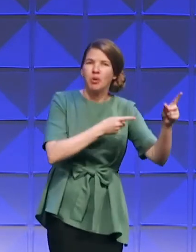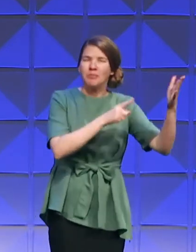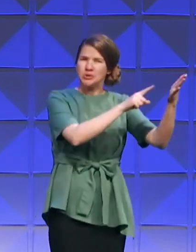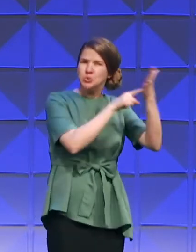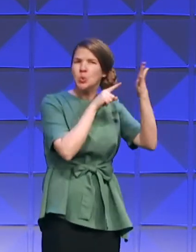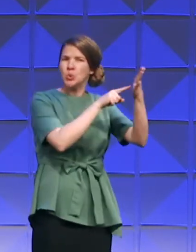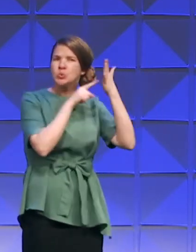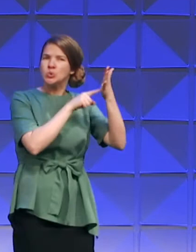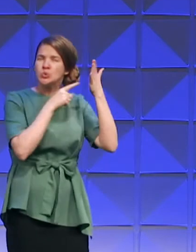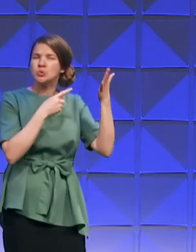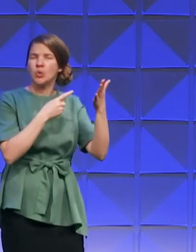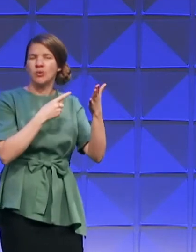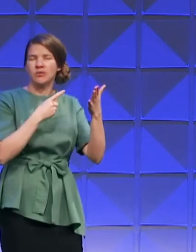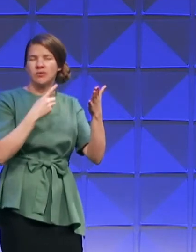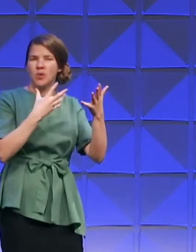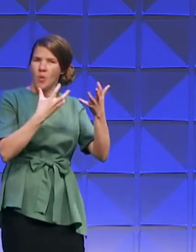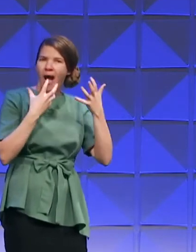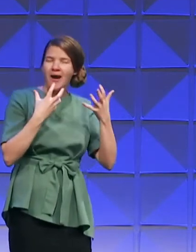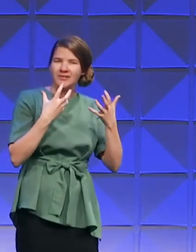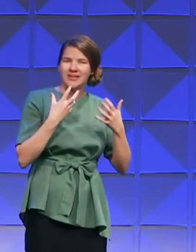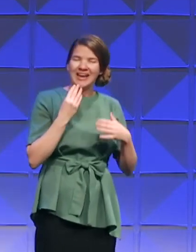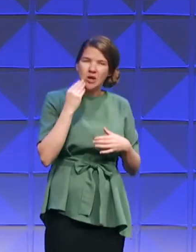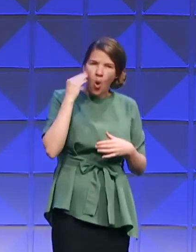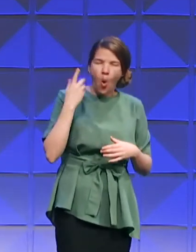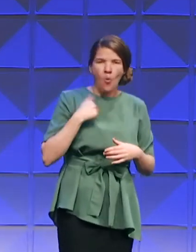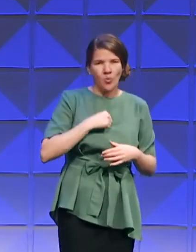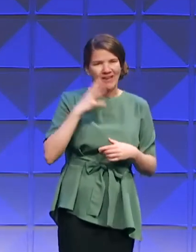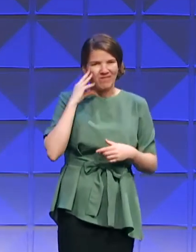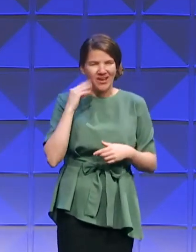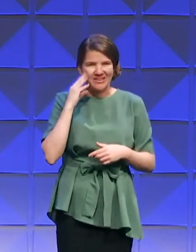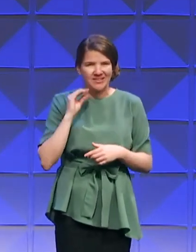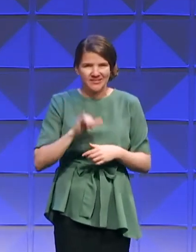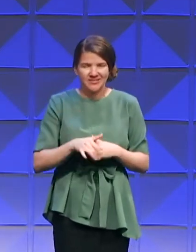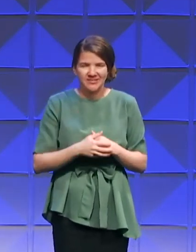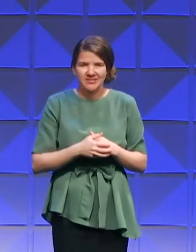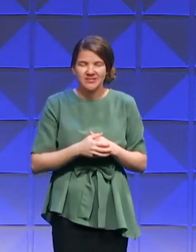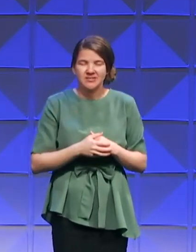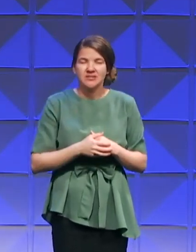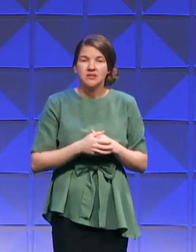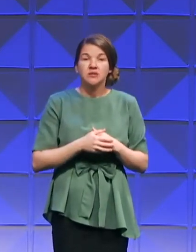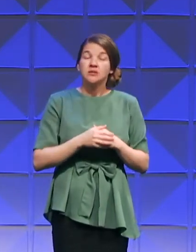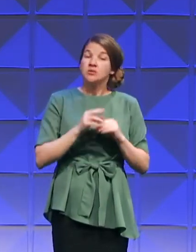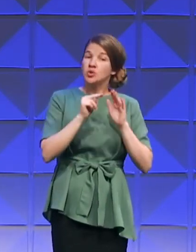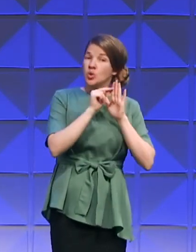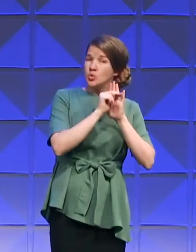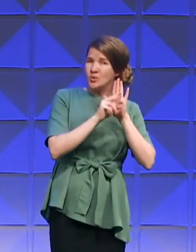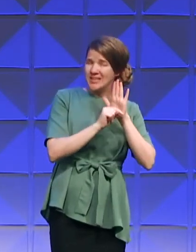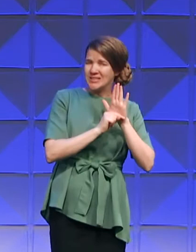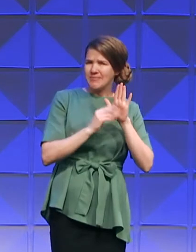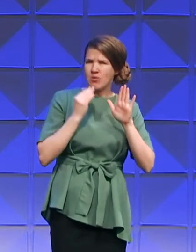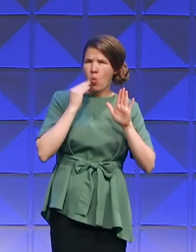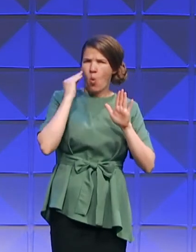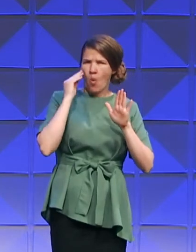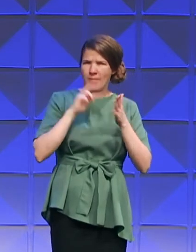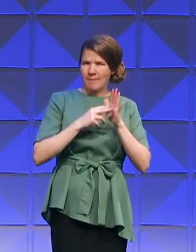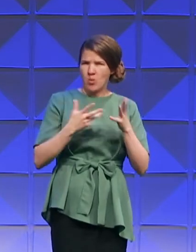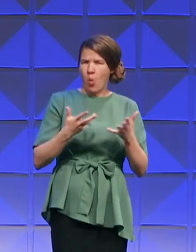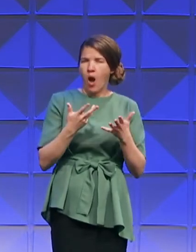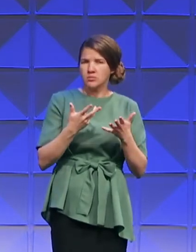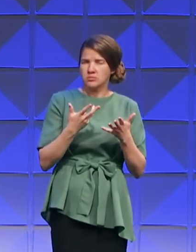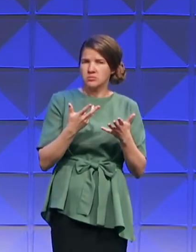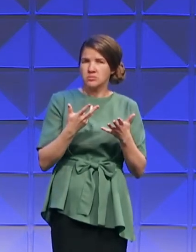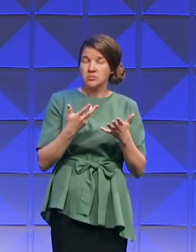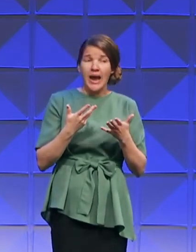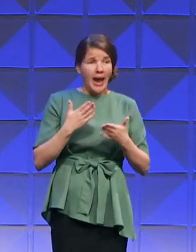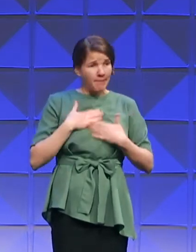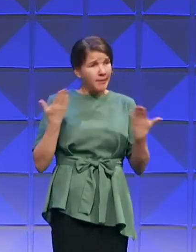home that we find it. What is home in the New Testament? Well, I'm glad to be in this building, but this building